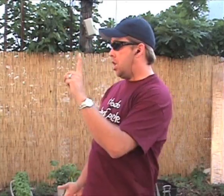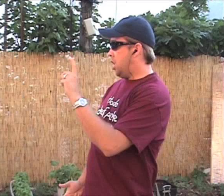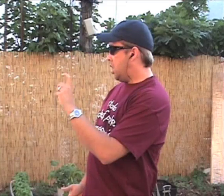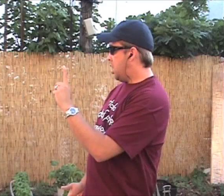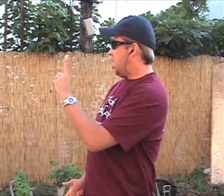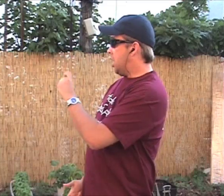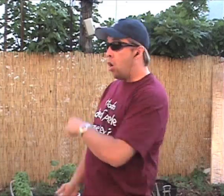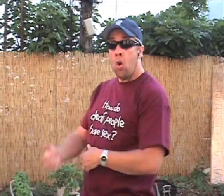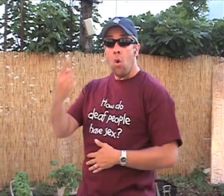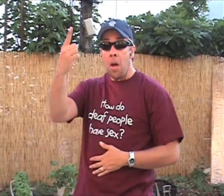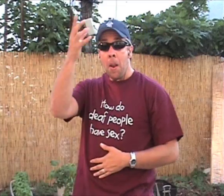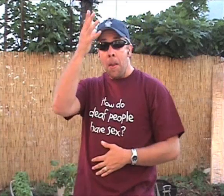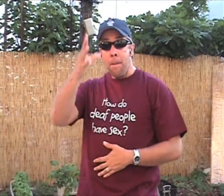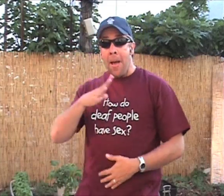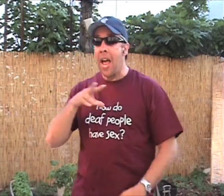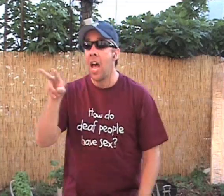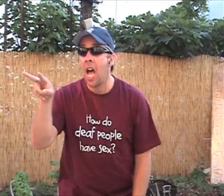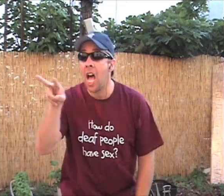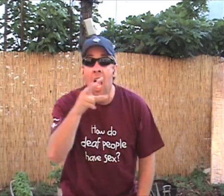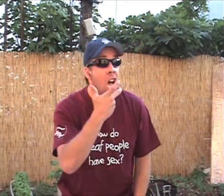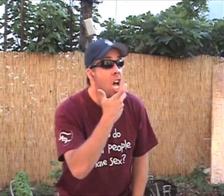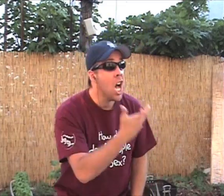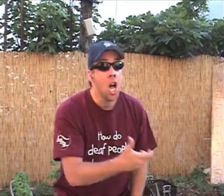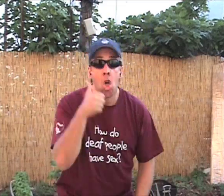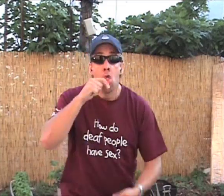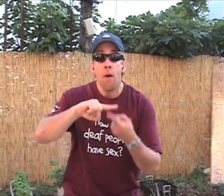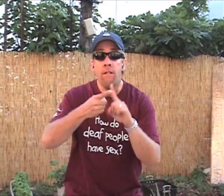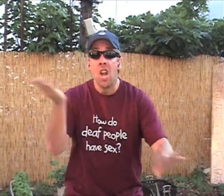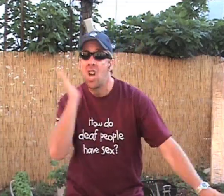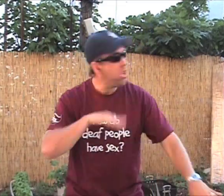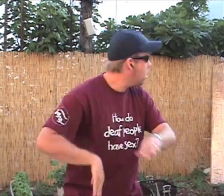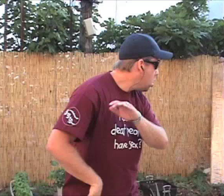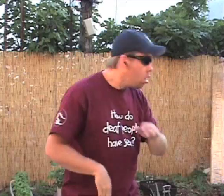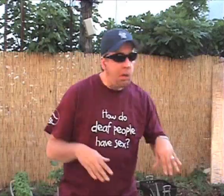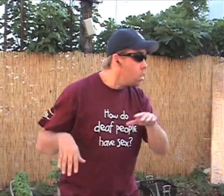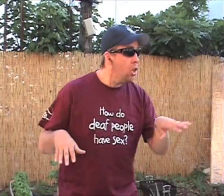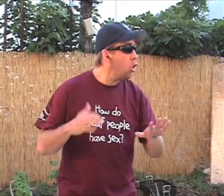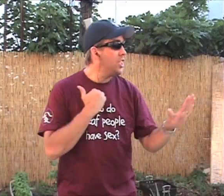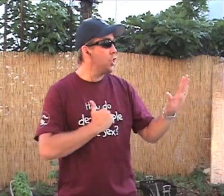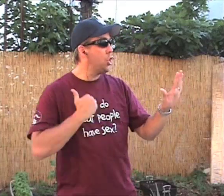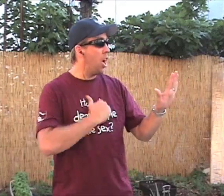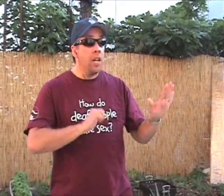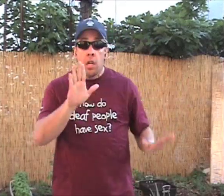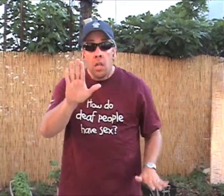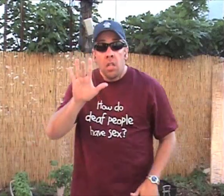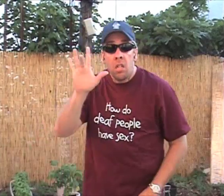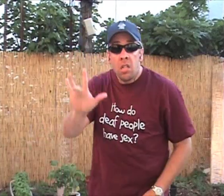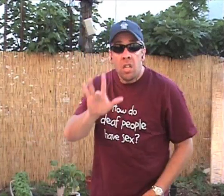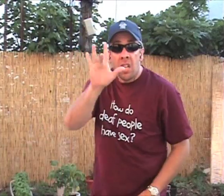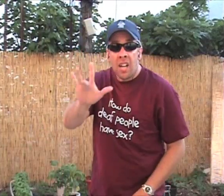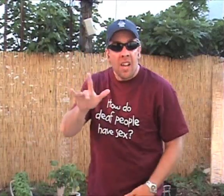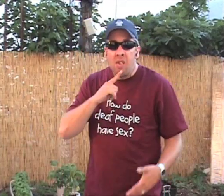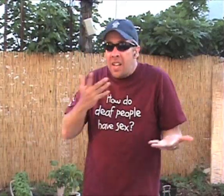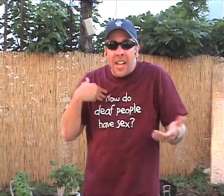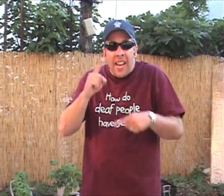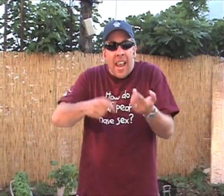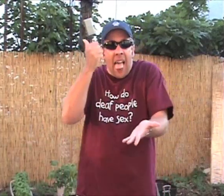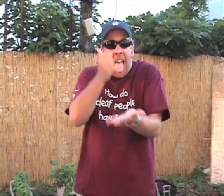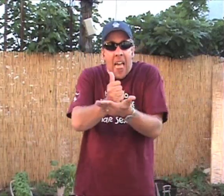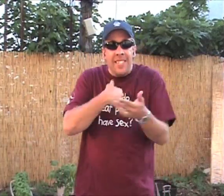us all OTW's girlfriend done slapped him out his chair Poor old boy, it ain't his fault It's so hard not to